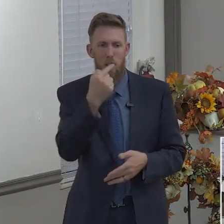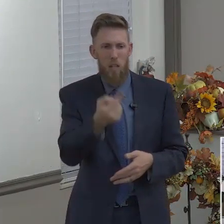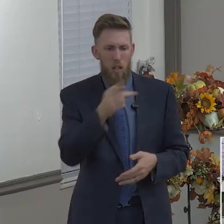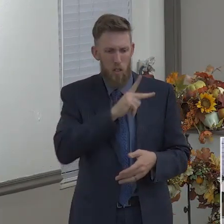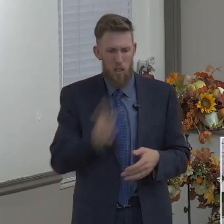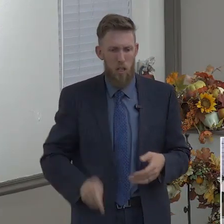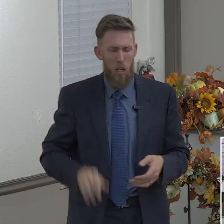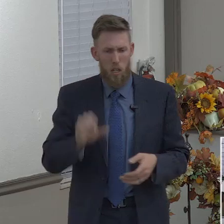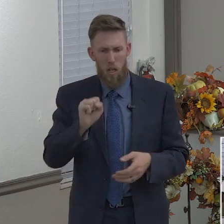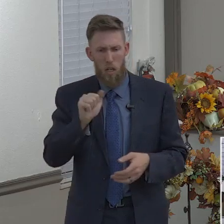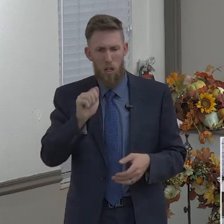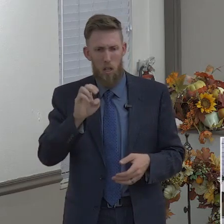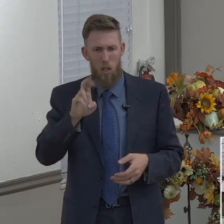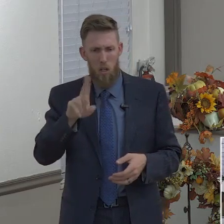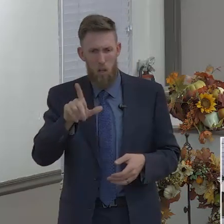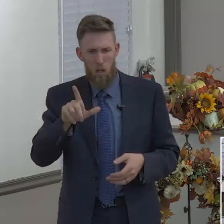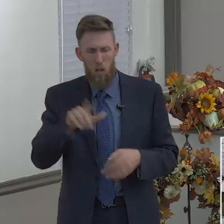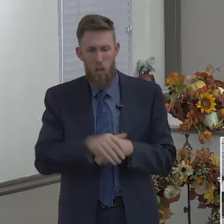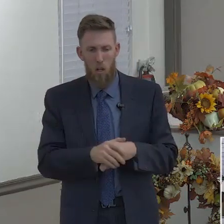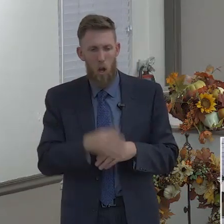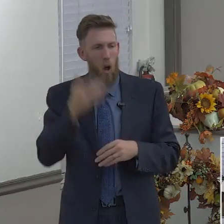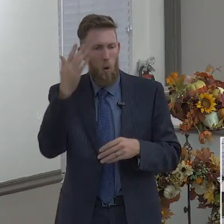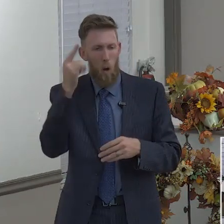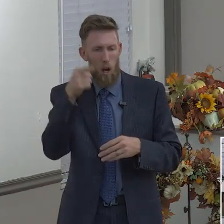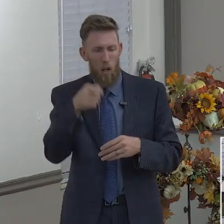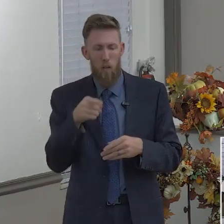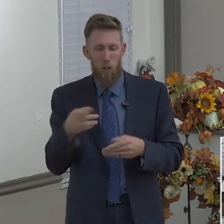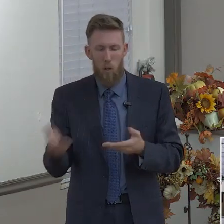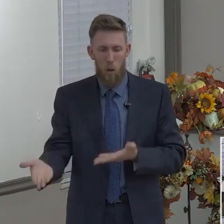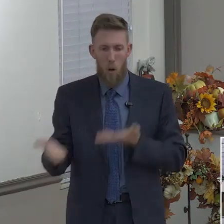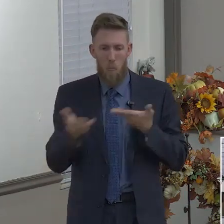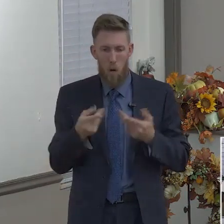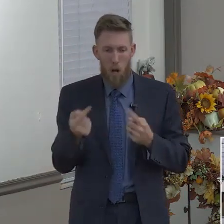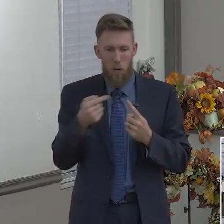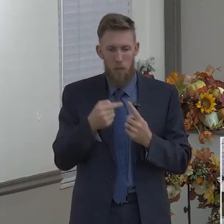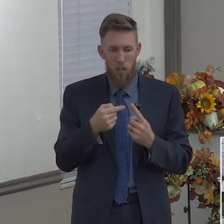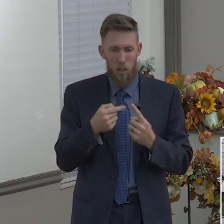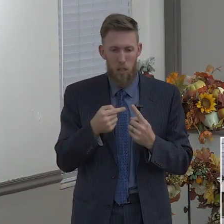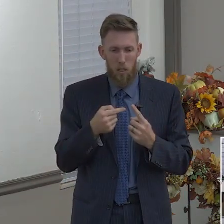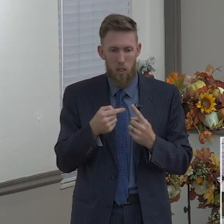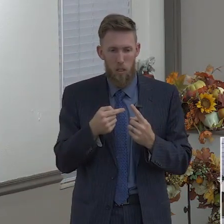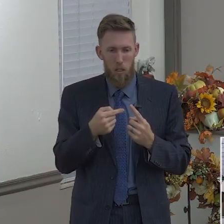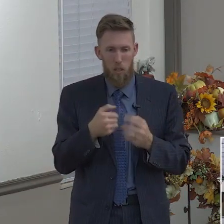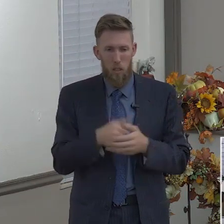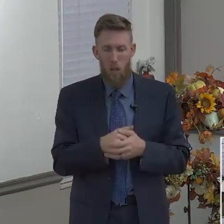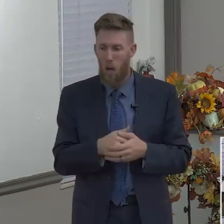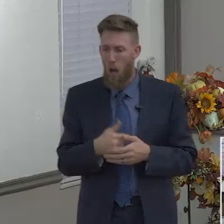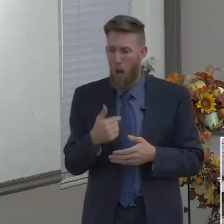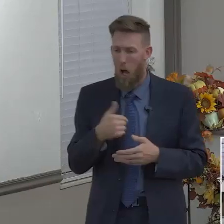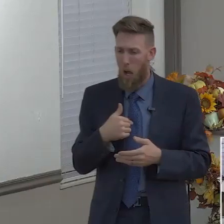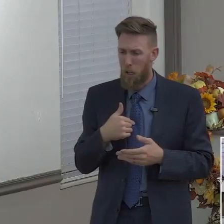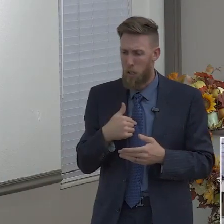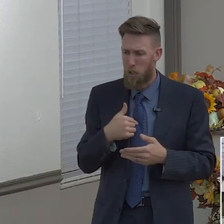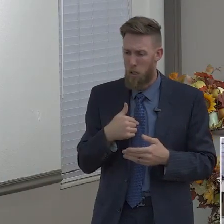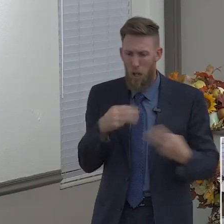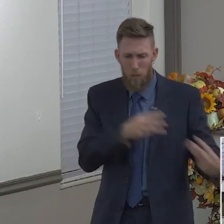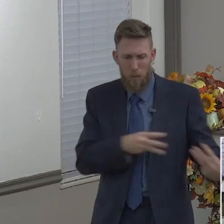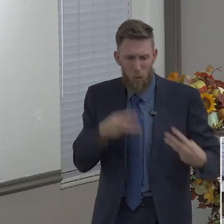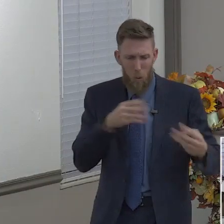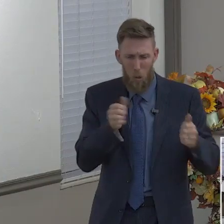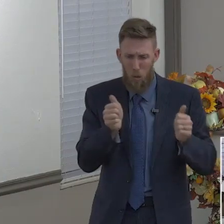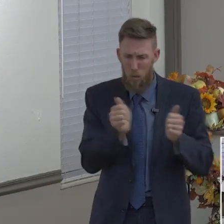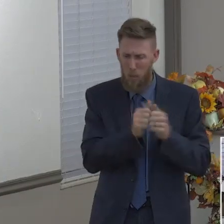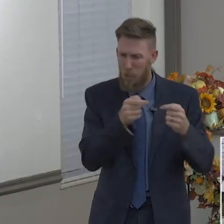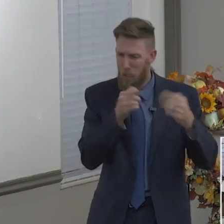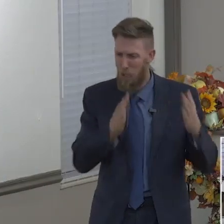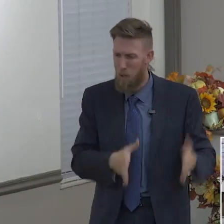disquieted me to bring me up? And Saul answered, I am sore distressed, for the Philistines make war against me, and God has departed from me, and answereth me no more.